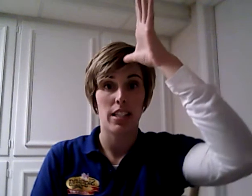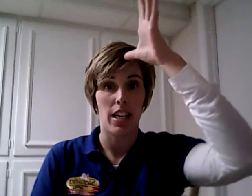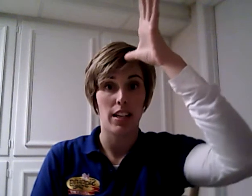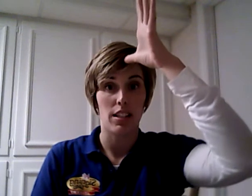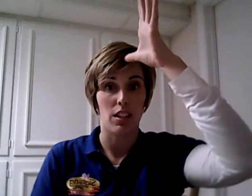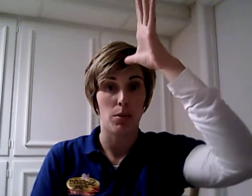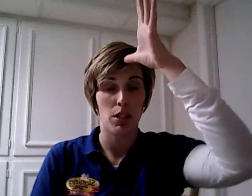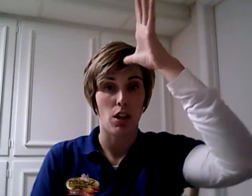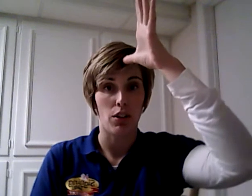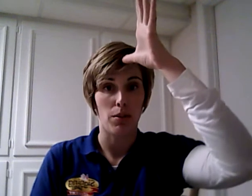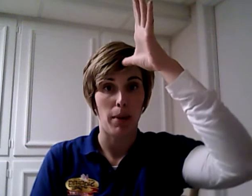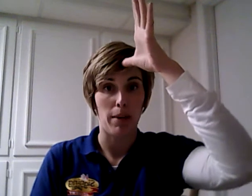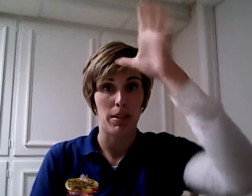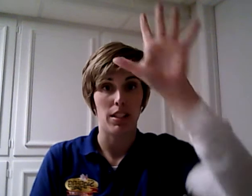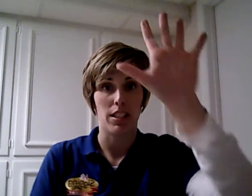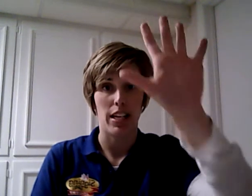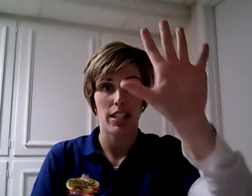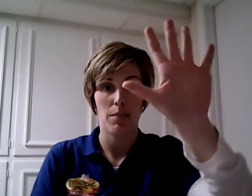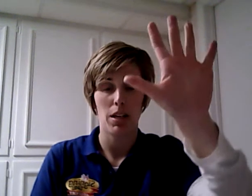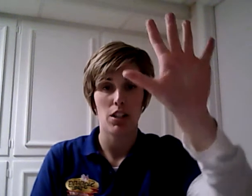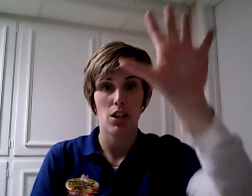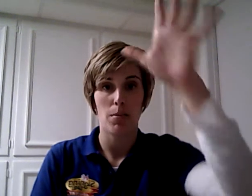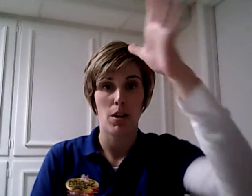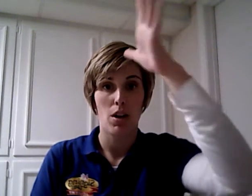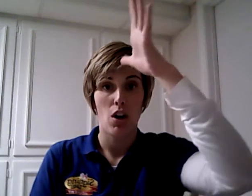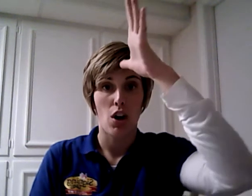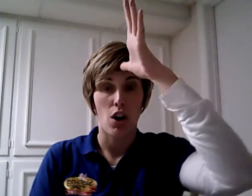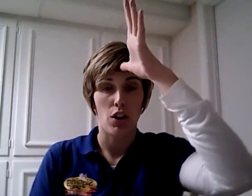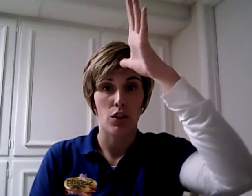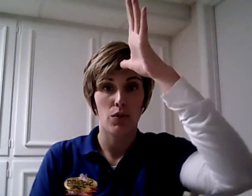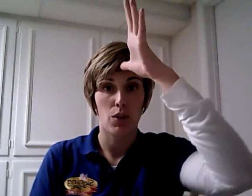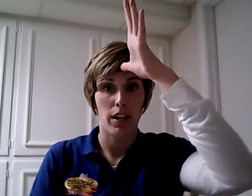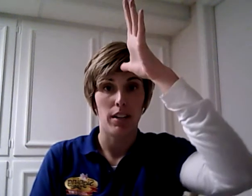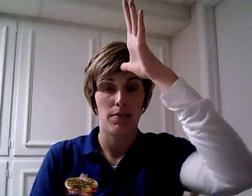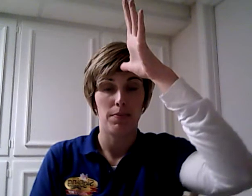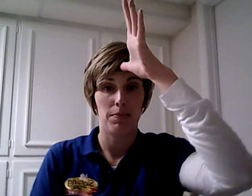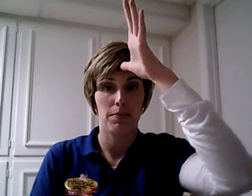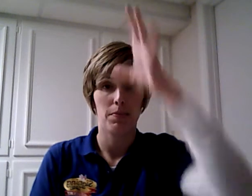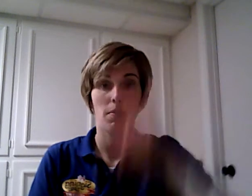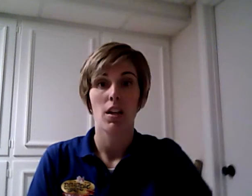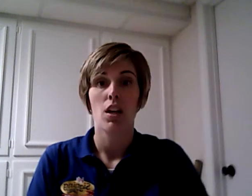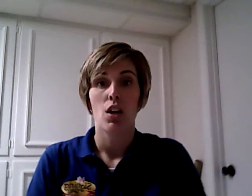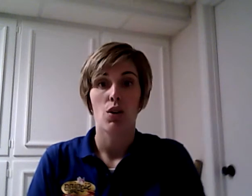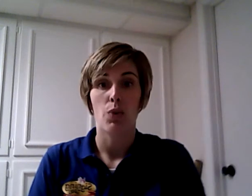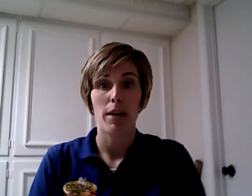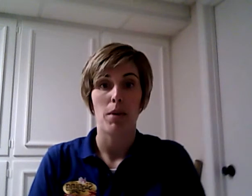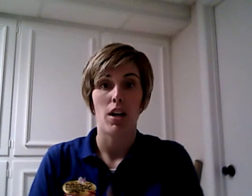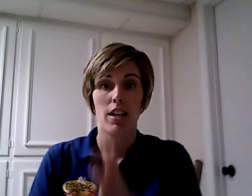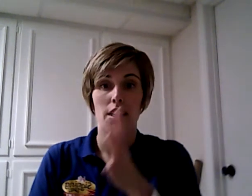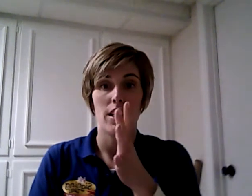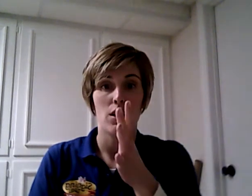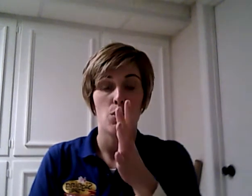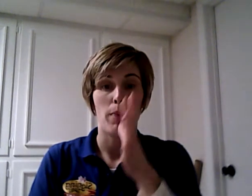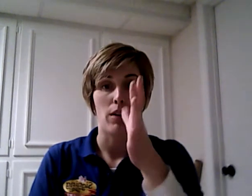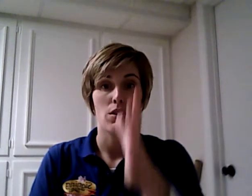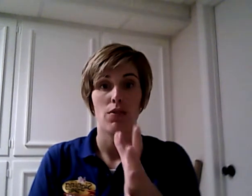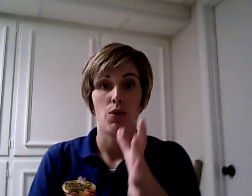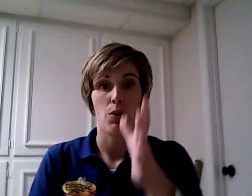dad is a little bit taller than mom. It's the exact same hand shape on your forehead. Grandma is you bounce it forward